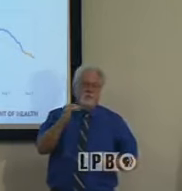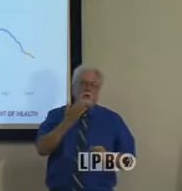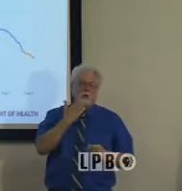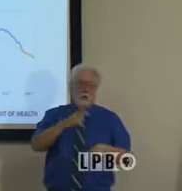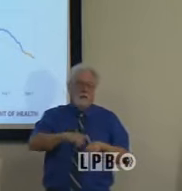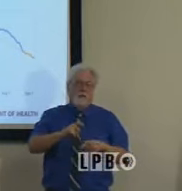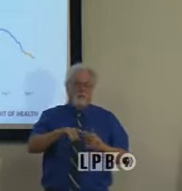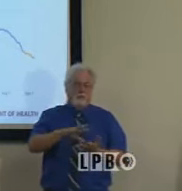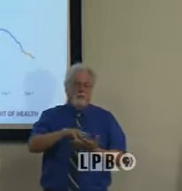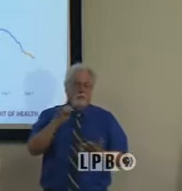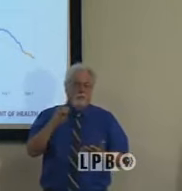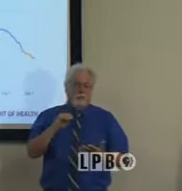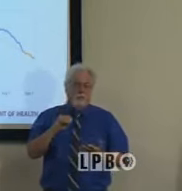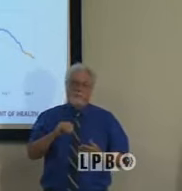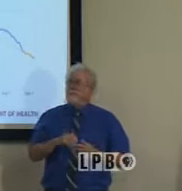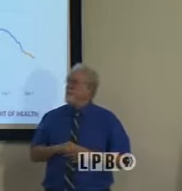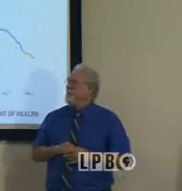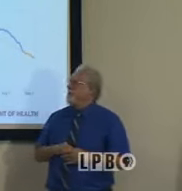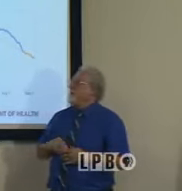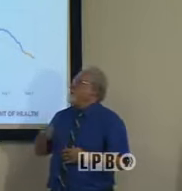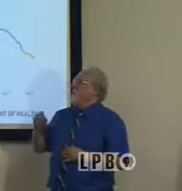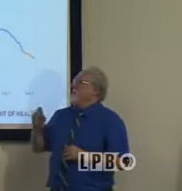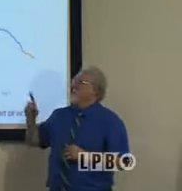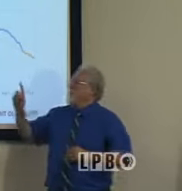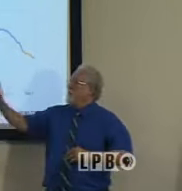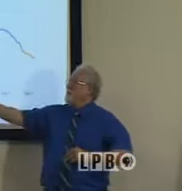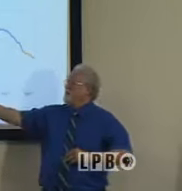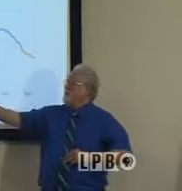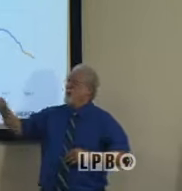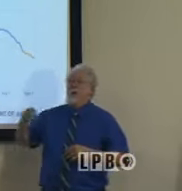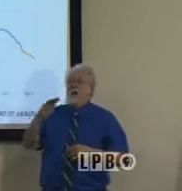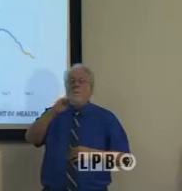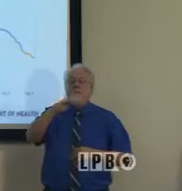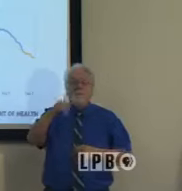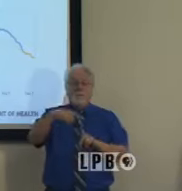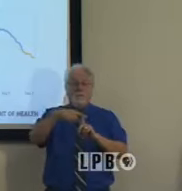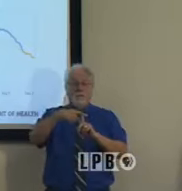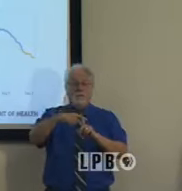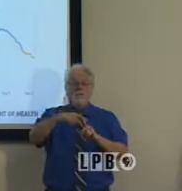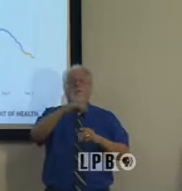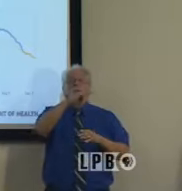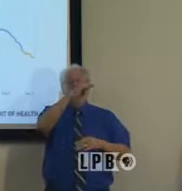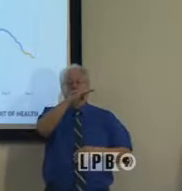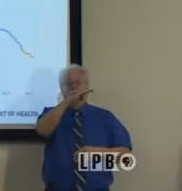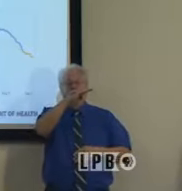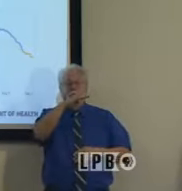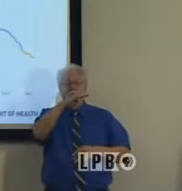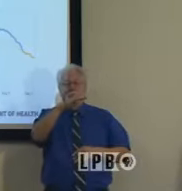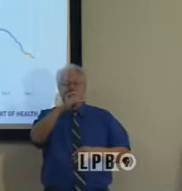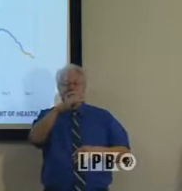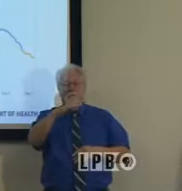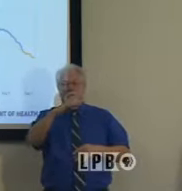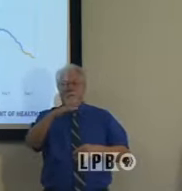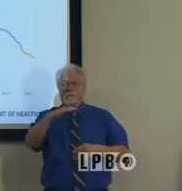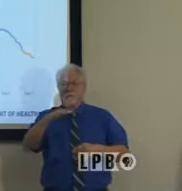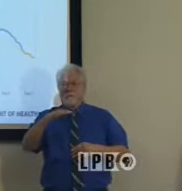learn your status. What we see on that graph though is percent positivity has been steadily declining. Even as tests creep back up, we